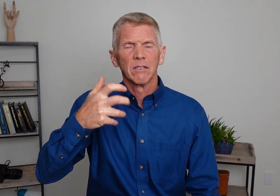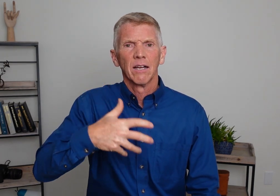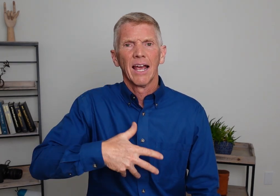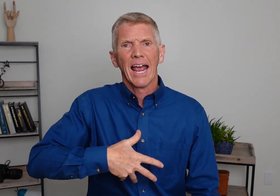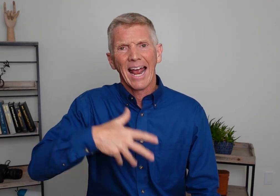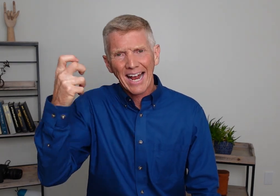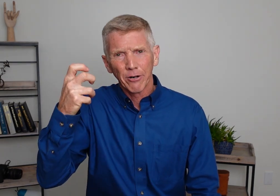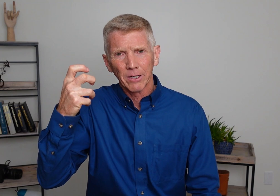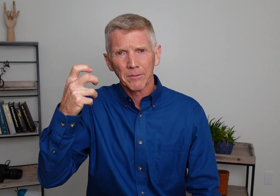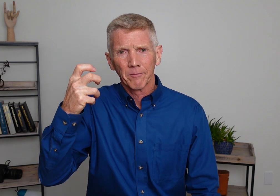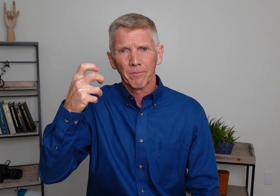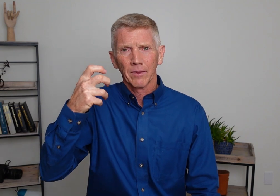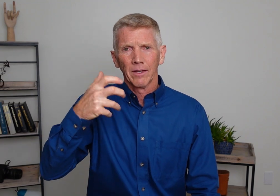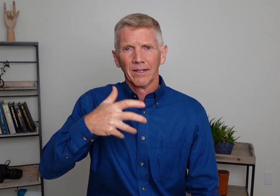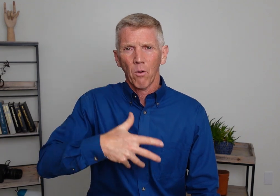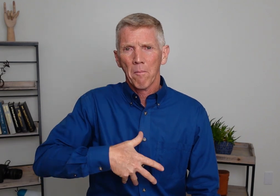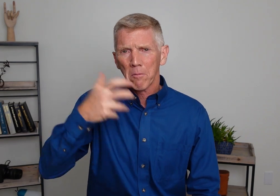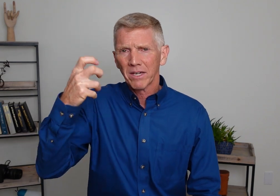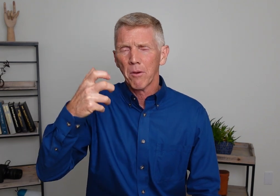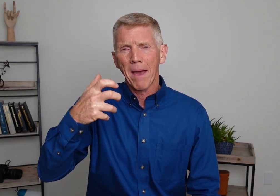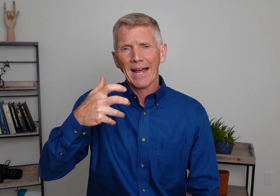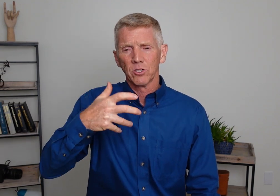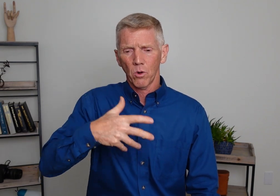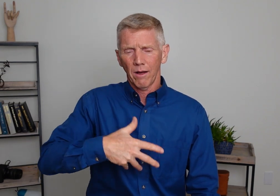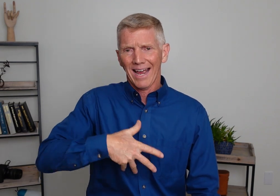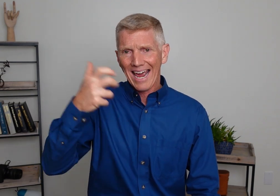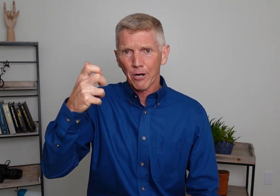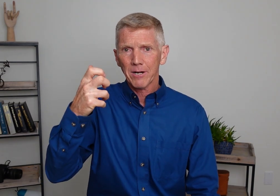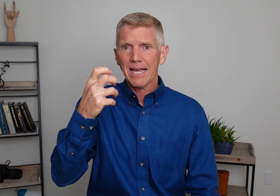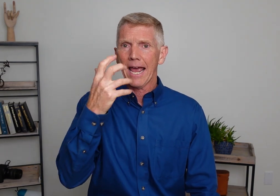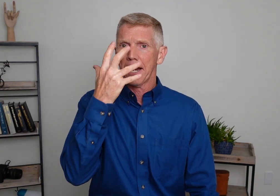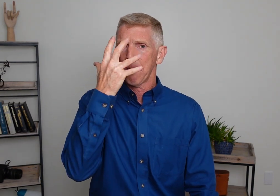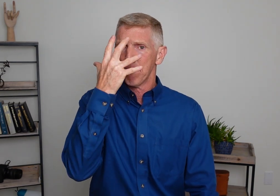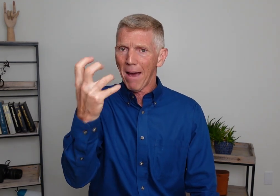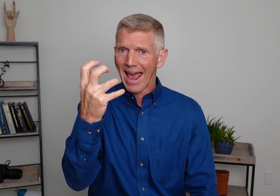Angry. Angry. Now while I'm here I'm going to give you mad as well. Angry and mad.